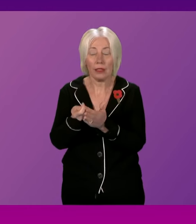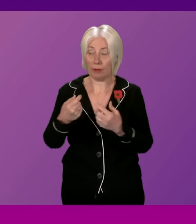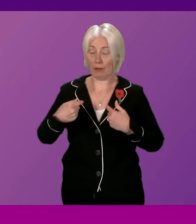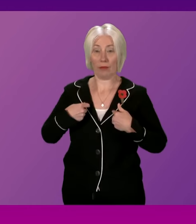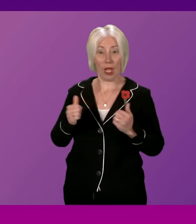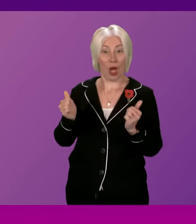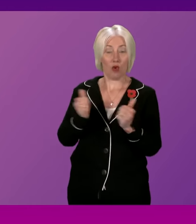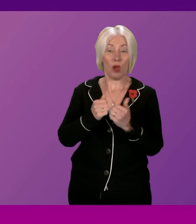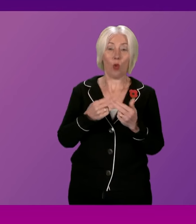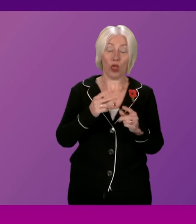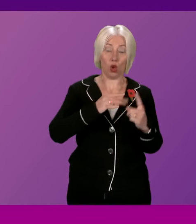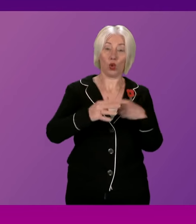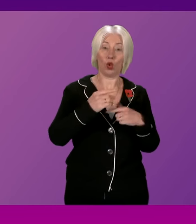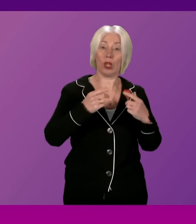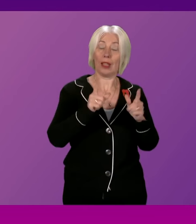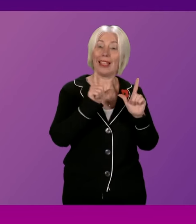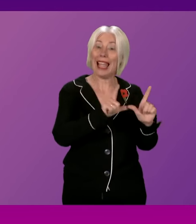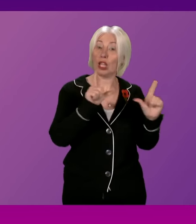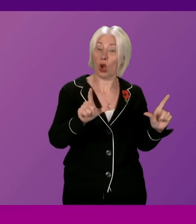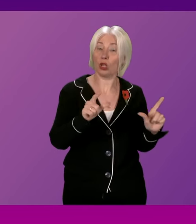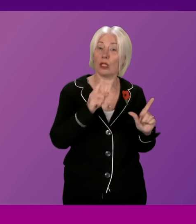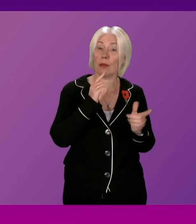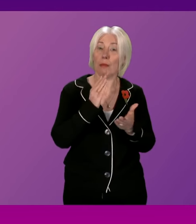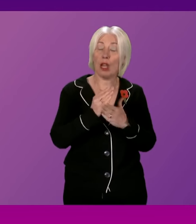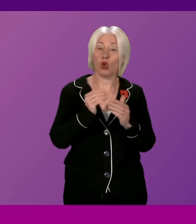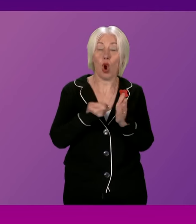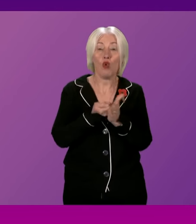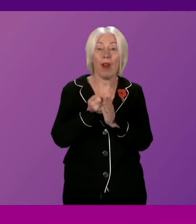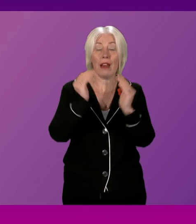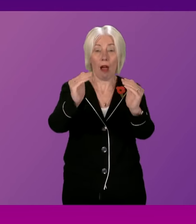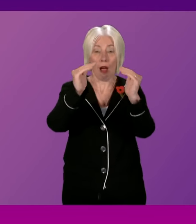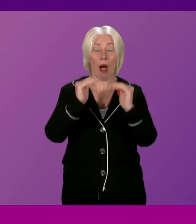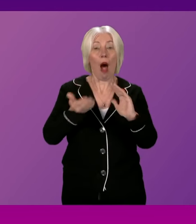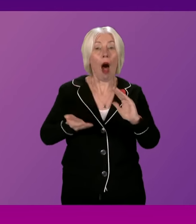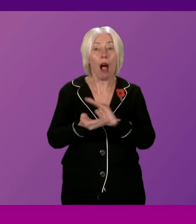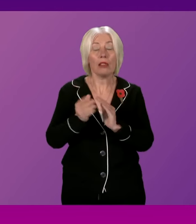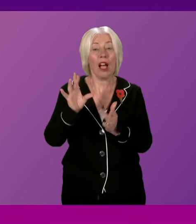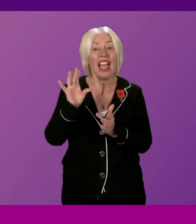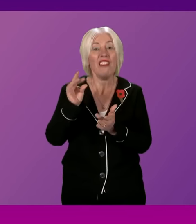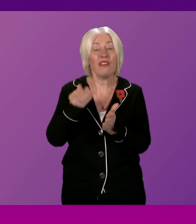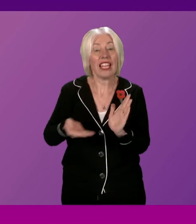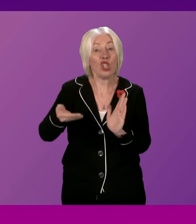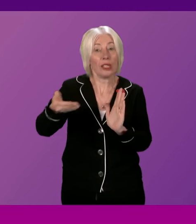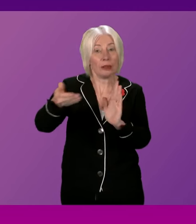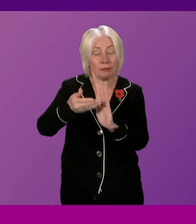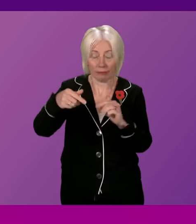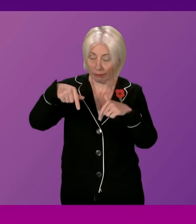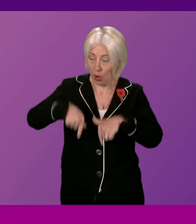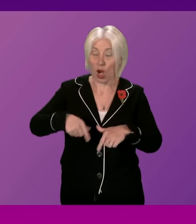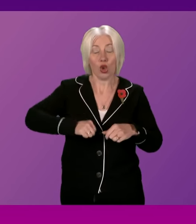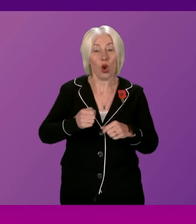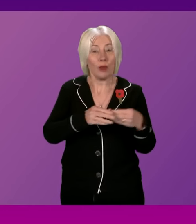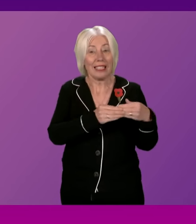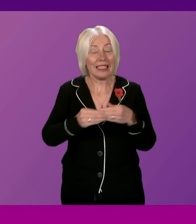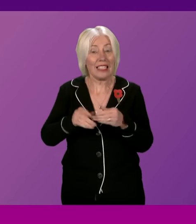with social landlords to keep rent increases this year well below inflation. Scotland is leading the way in support for tenants. This